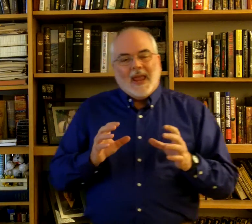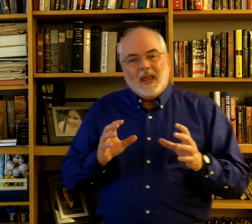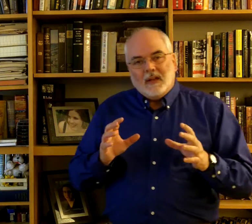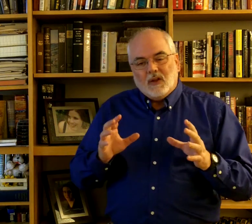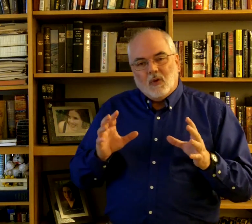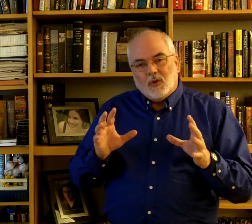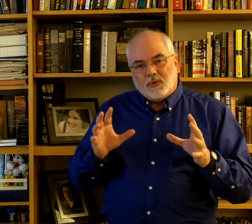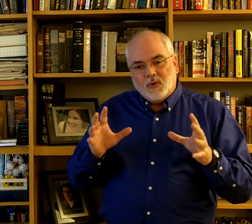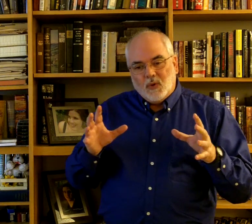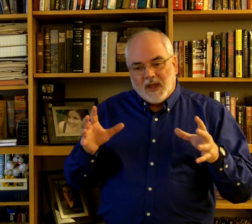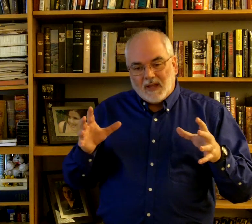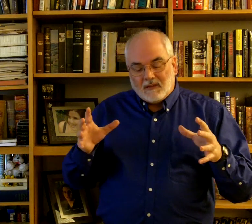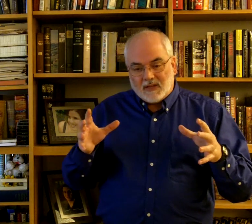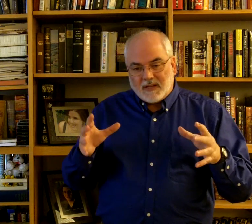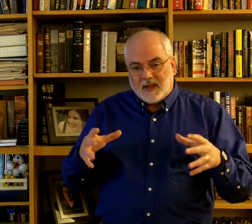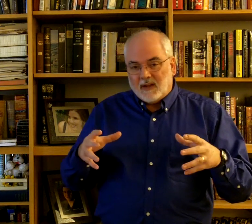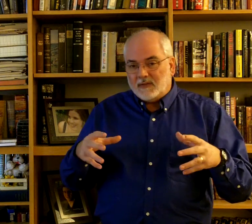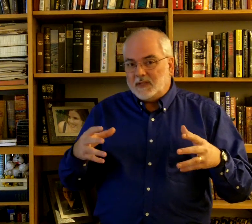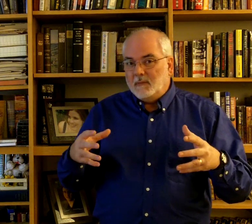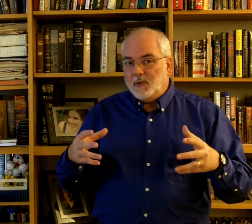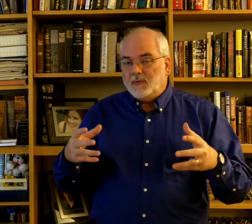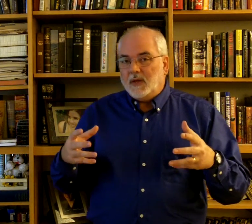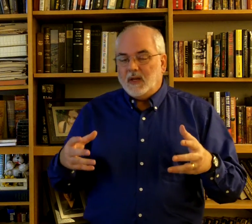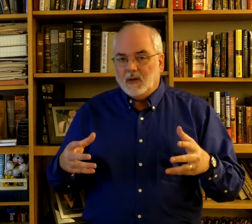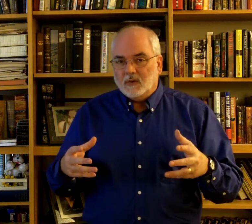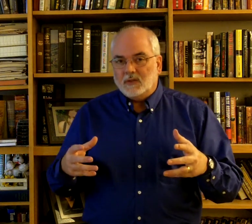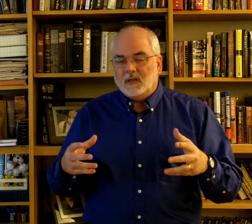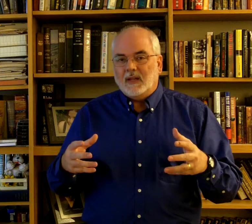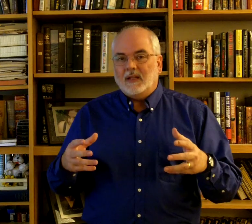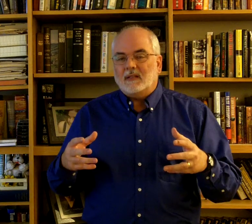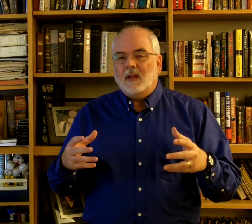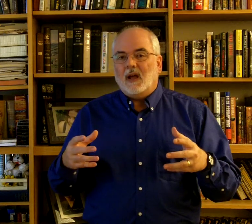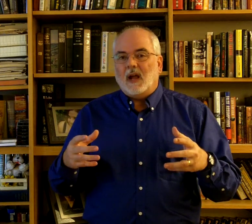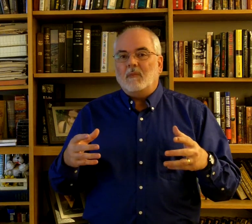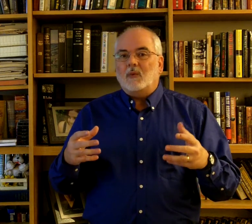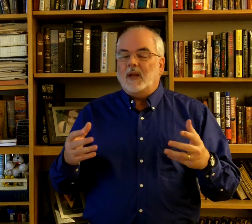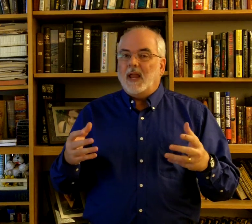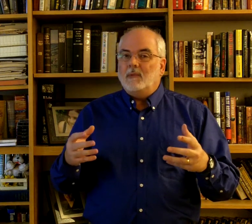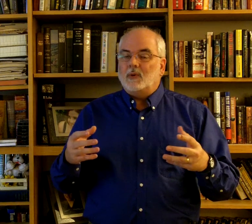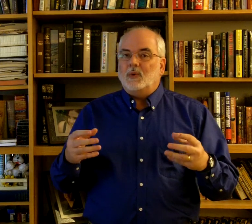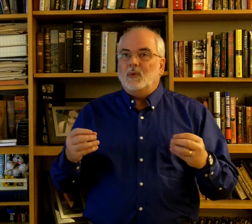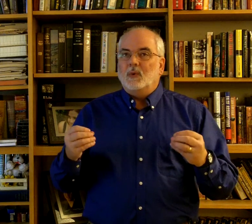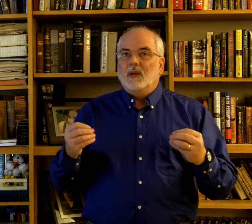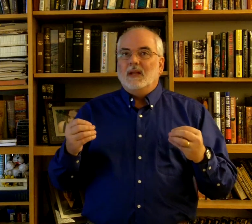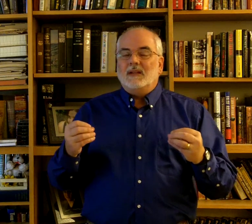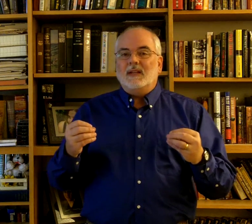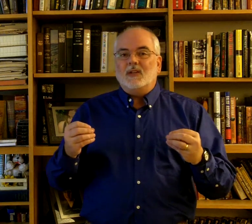And, through a set of simple videos, I'm not really able to teach